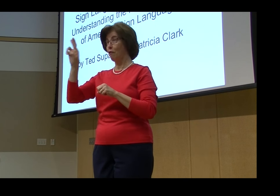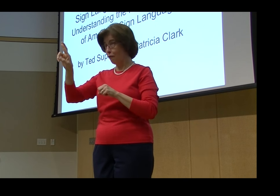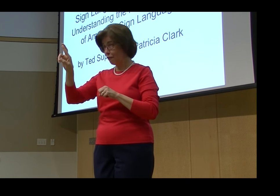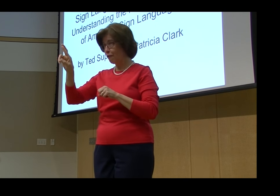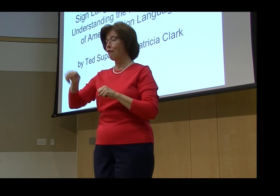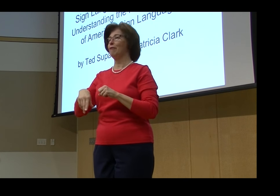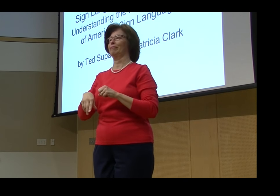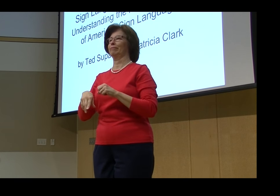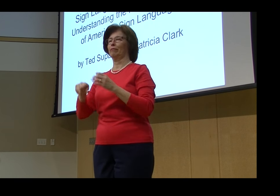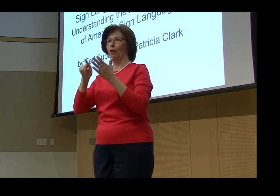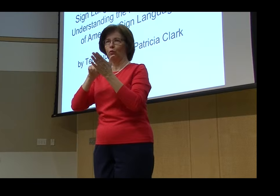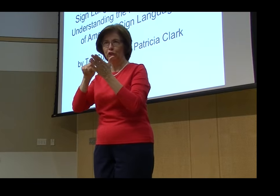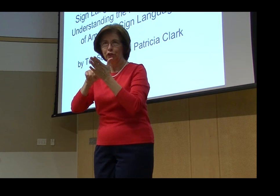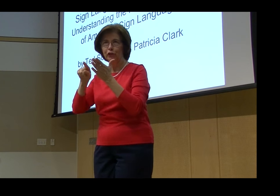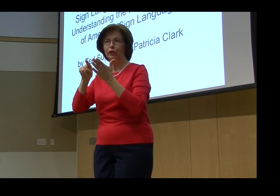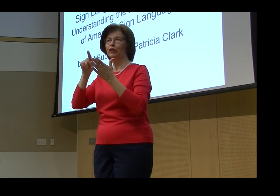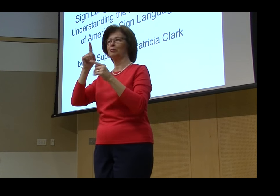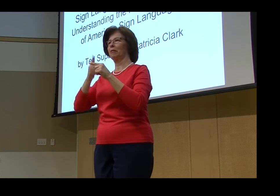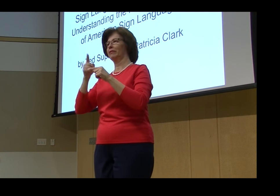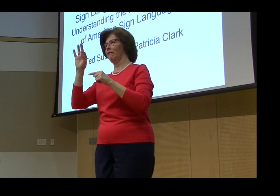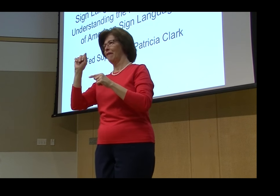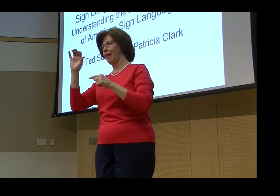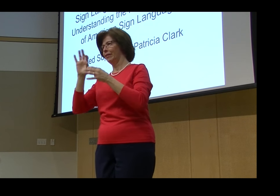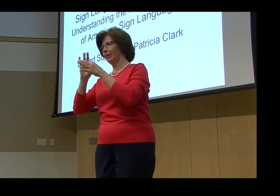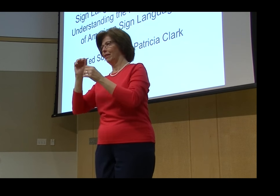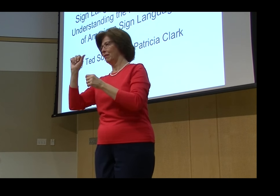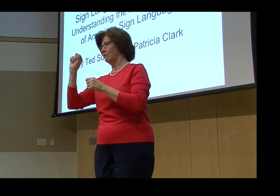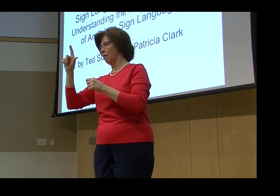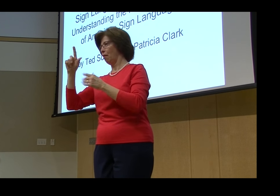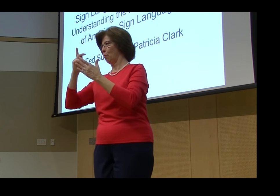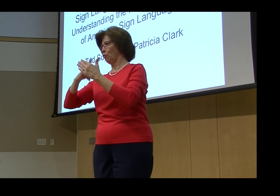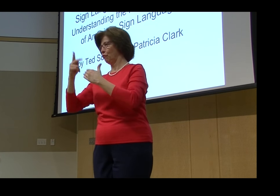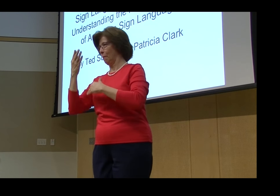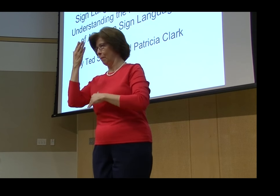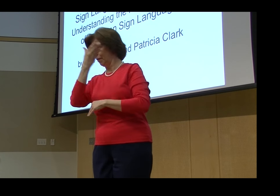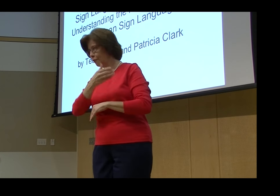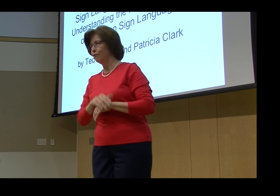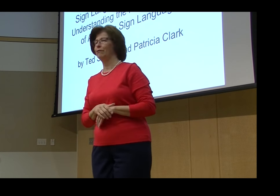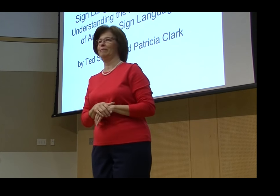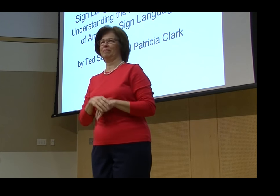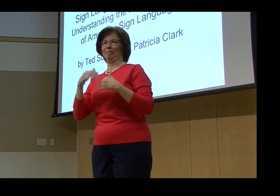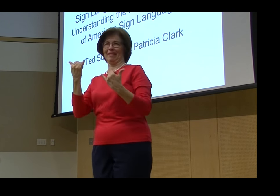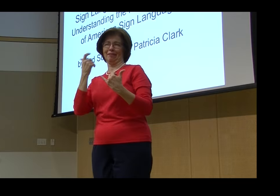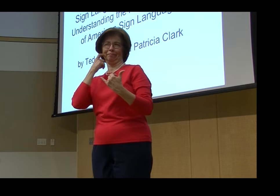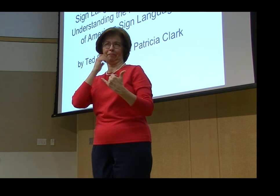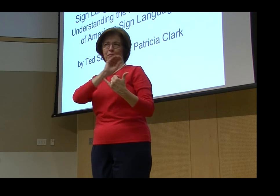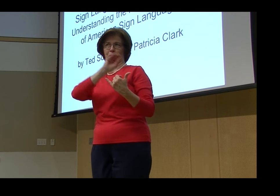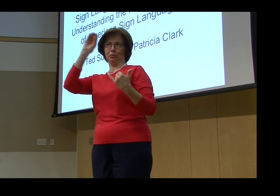fact. He's worked at the University of Rochester researching and as the director